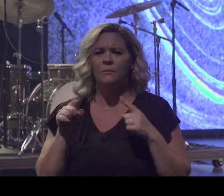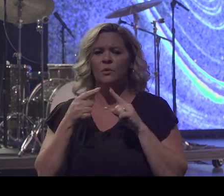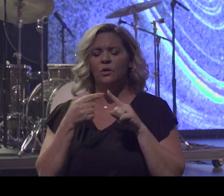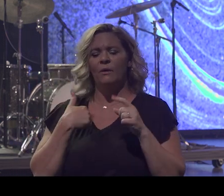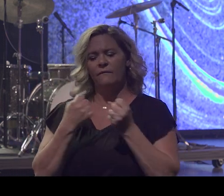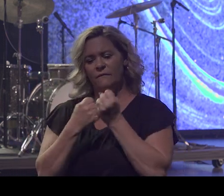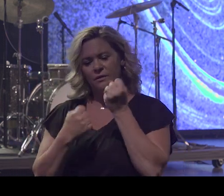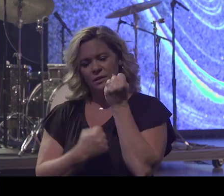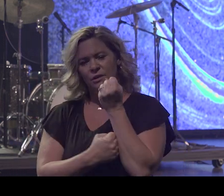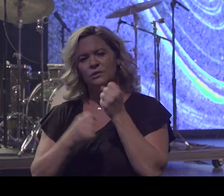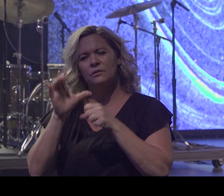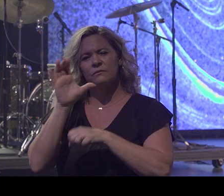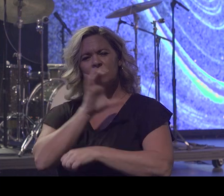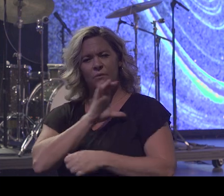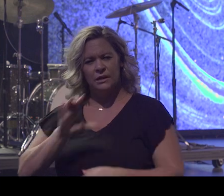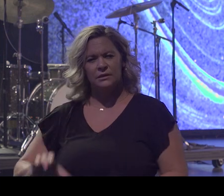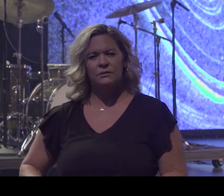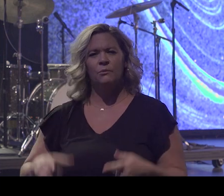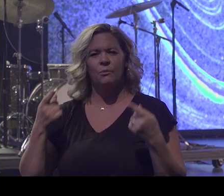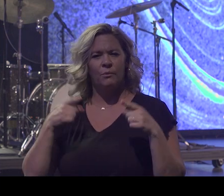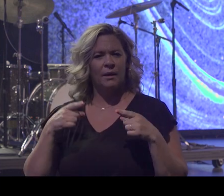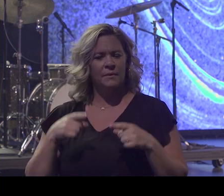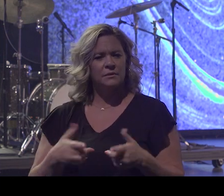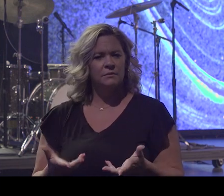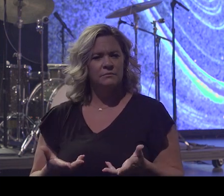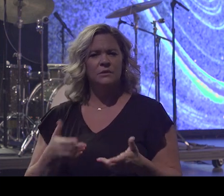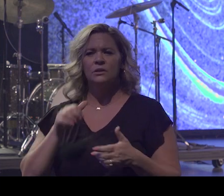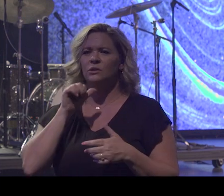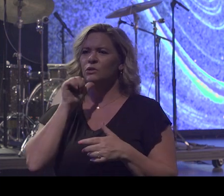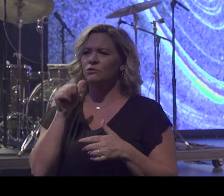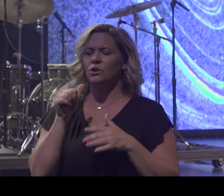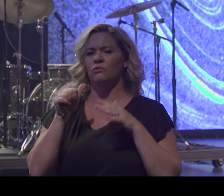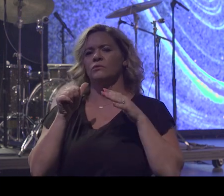Christ, guess what? You don't drown in the storm.